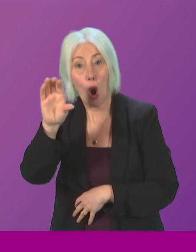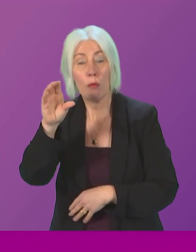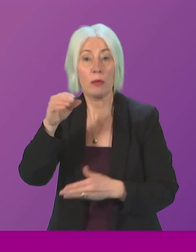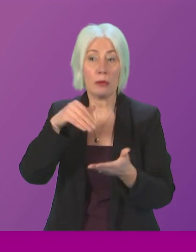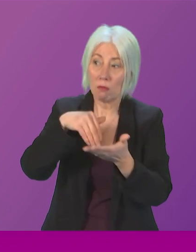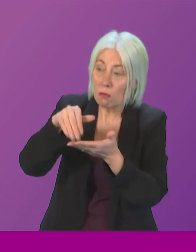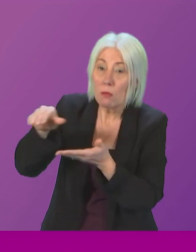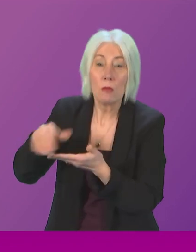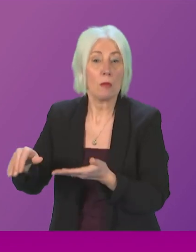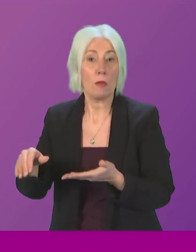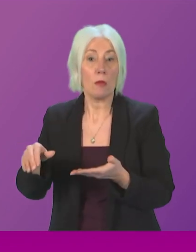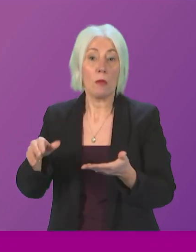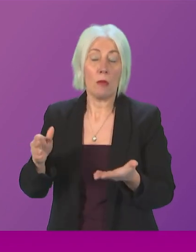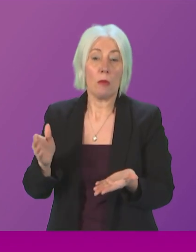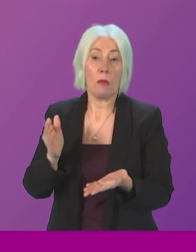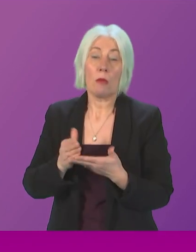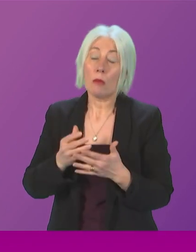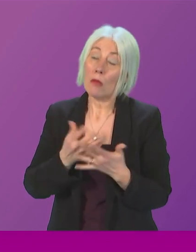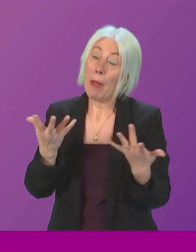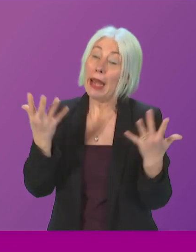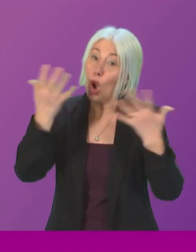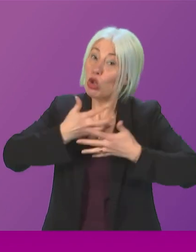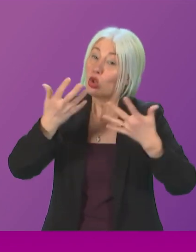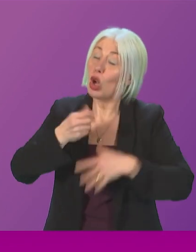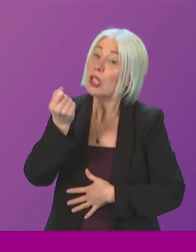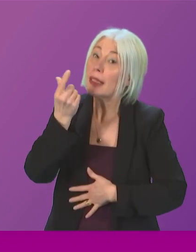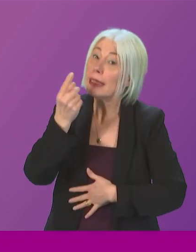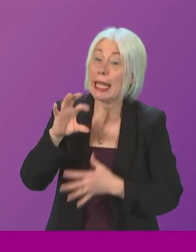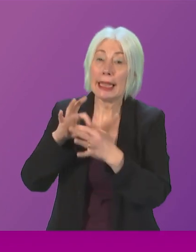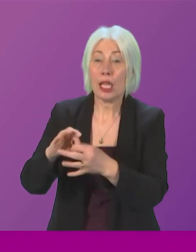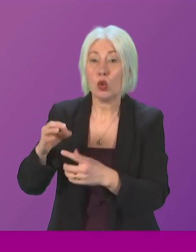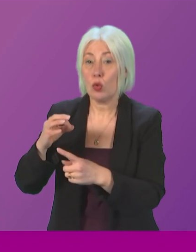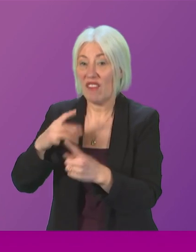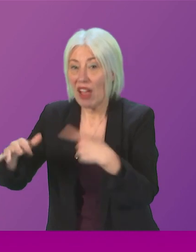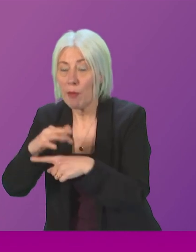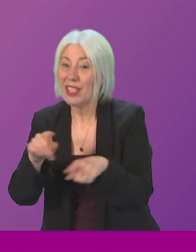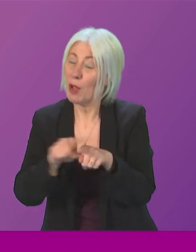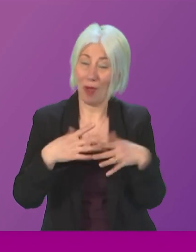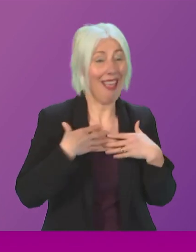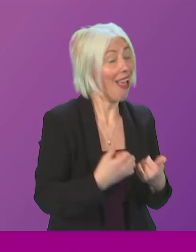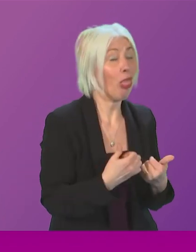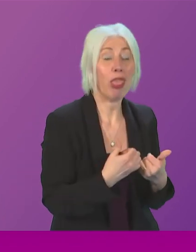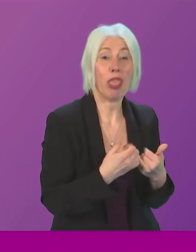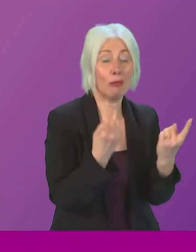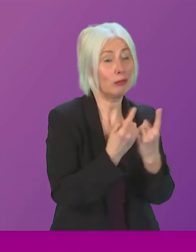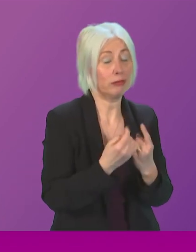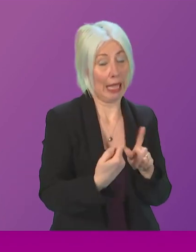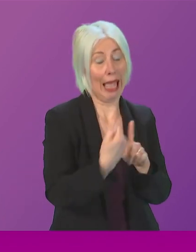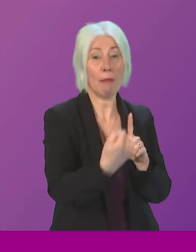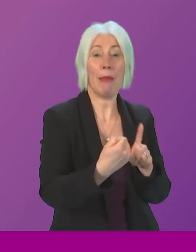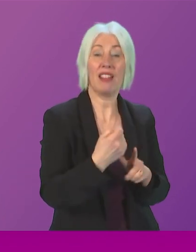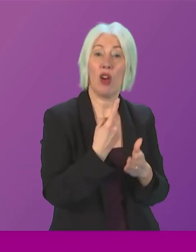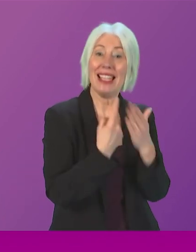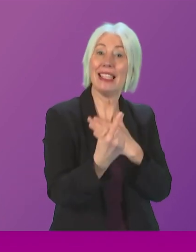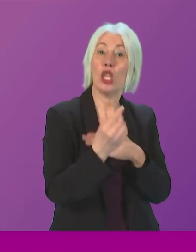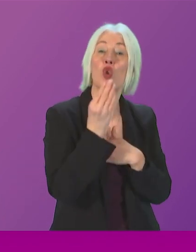this regard I understand the many concerns around the environmental but also the health impacts of single use vapes that have been raised by